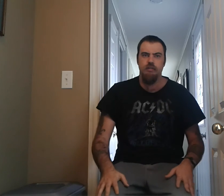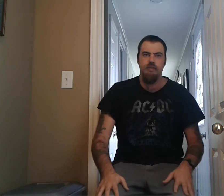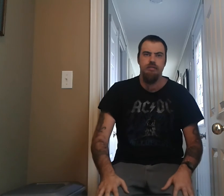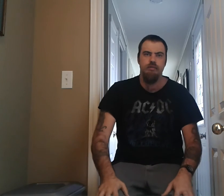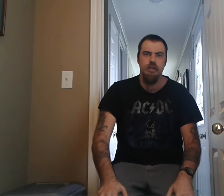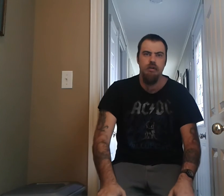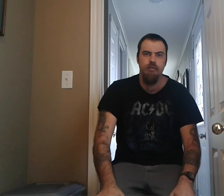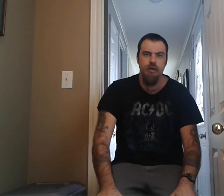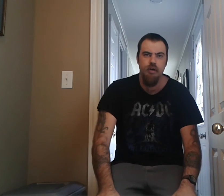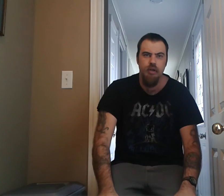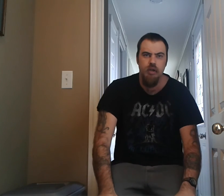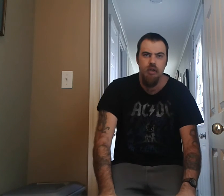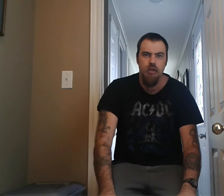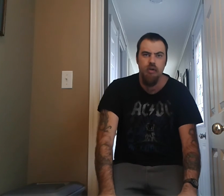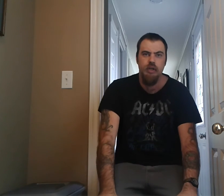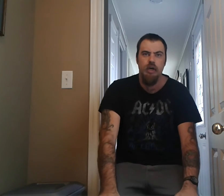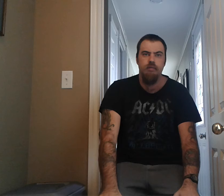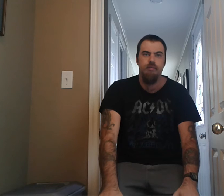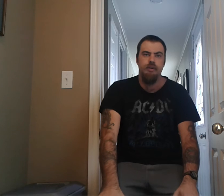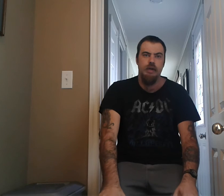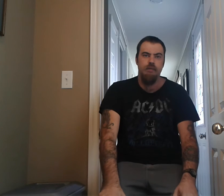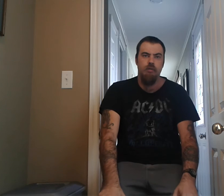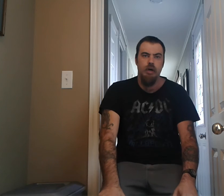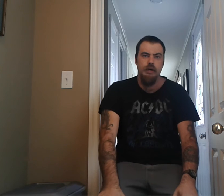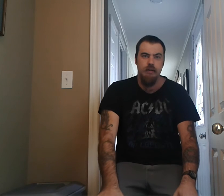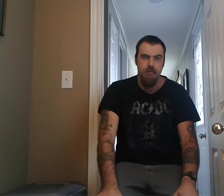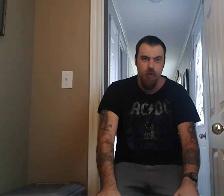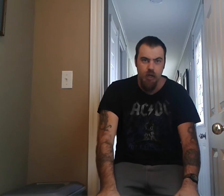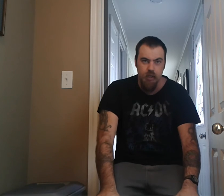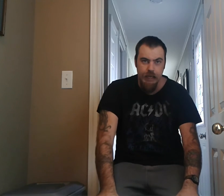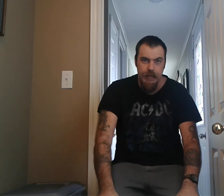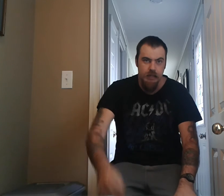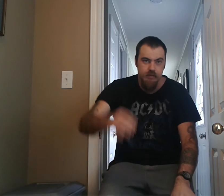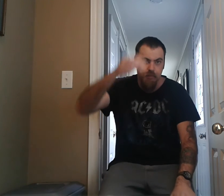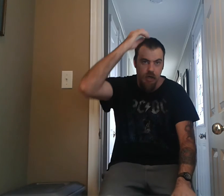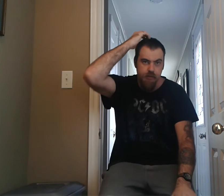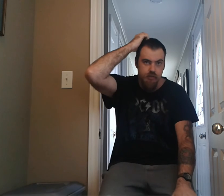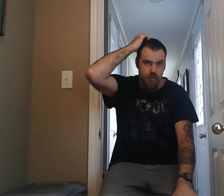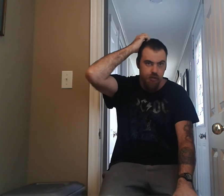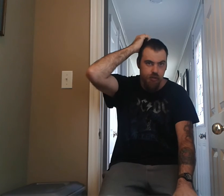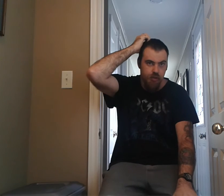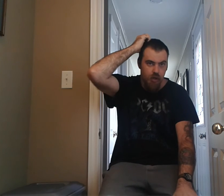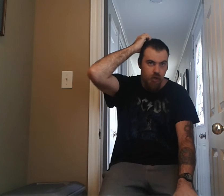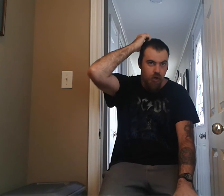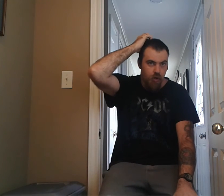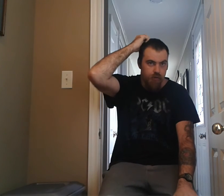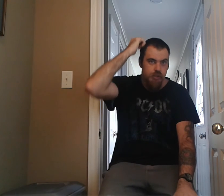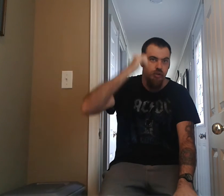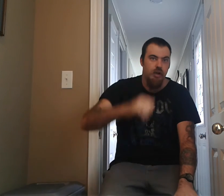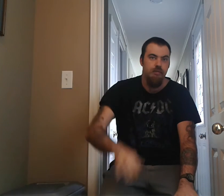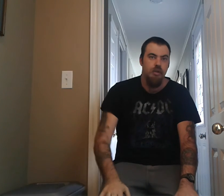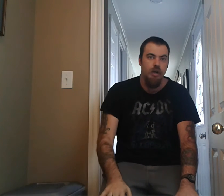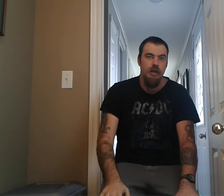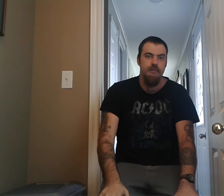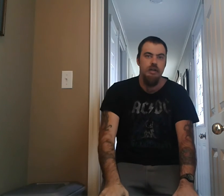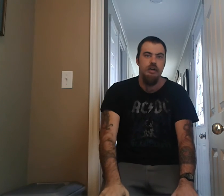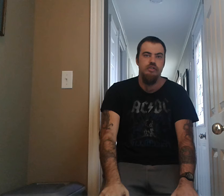video for Looking Out For Number One, as well as Bachman Turner Overdrive, Live and On Tour,